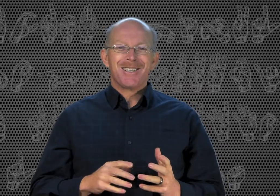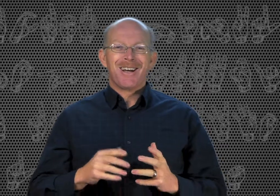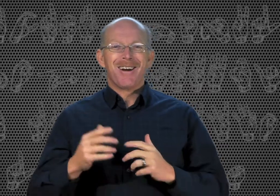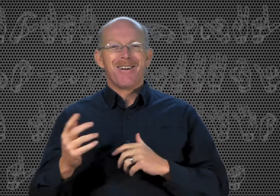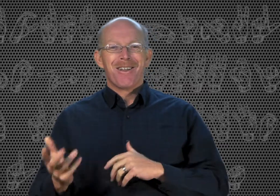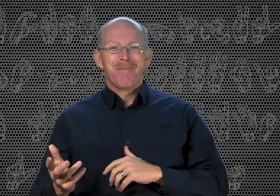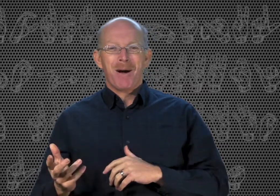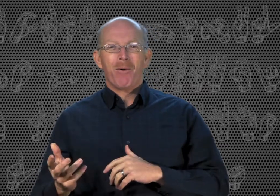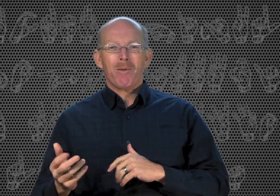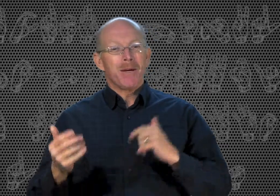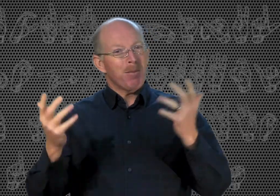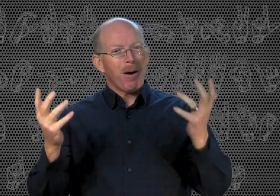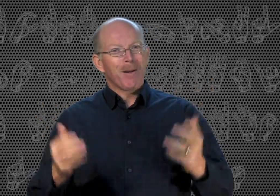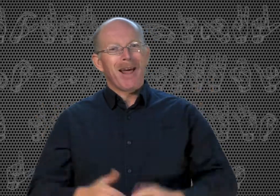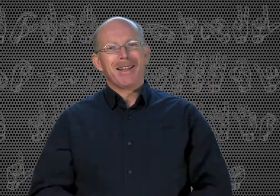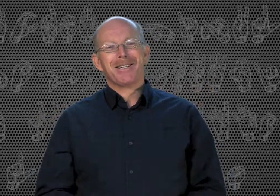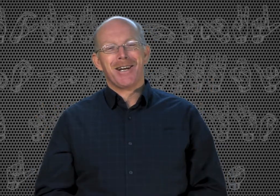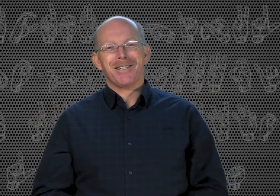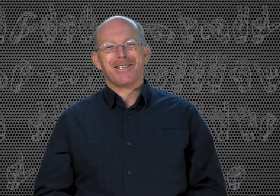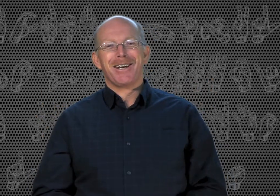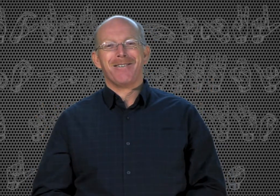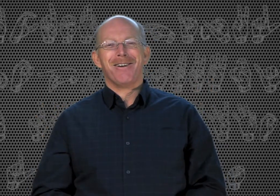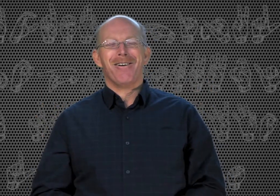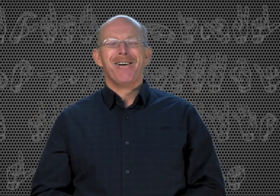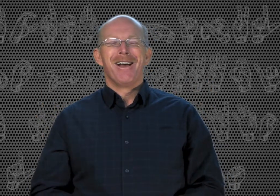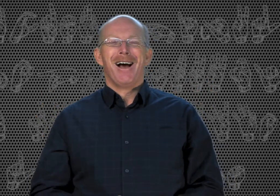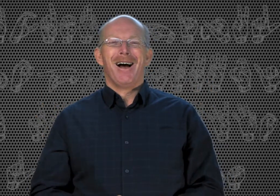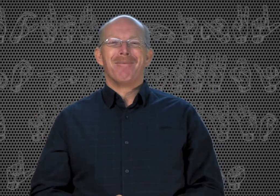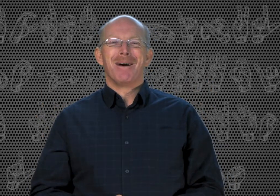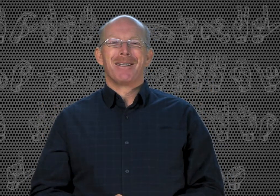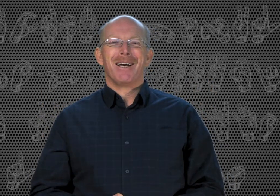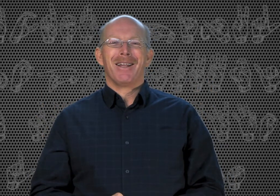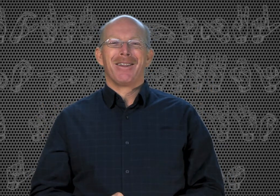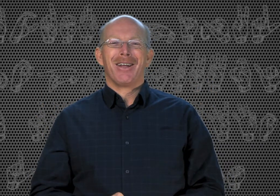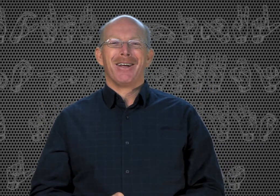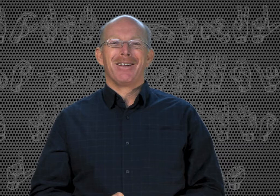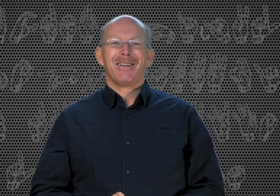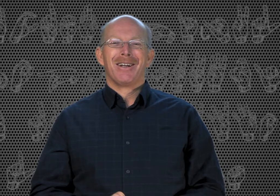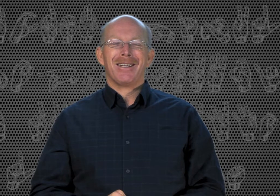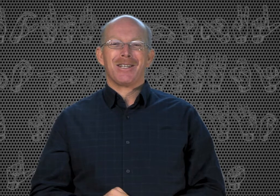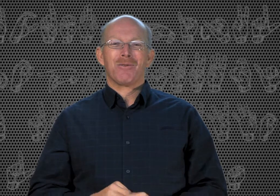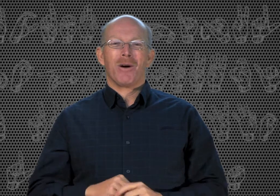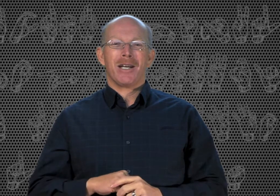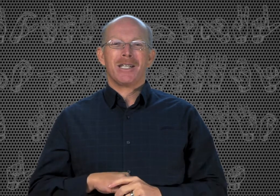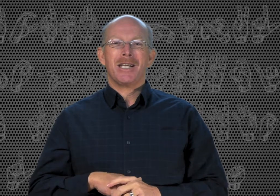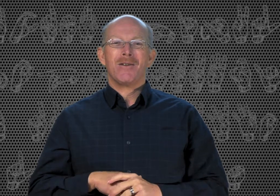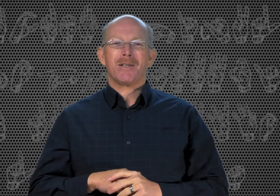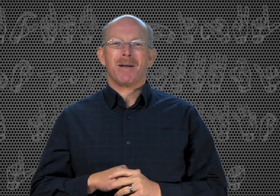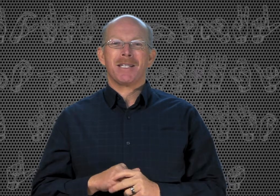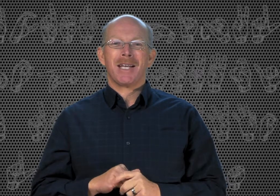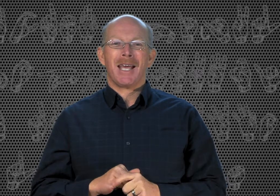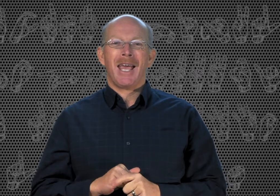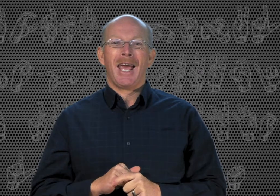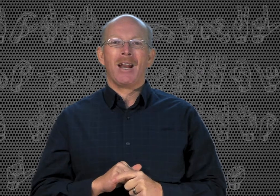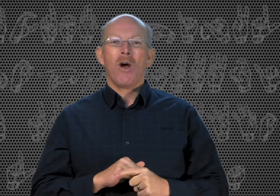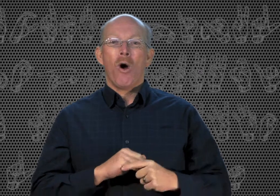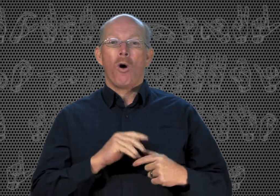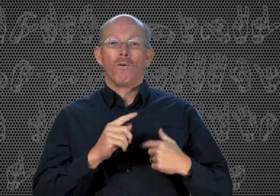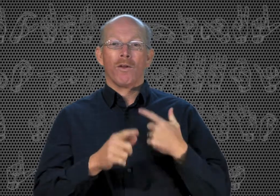there, then bear with me. You probably like the changes. I don't know. But the lessons will continue as much as I can over